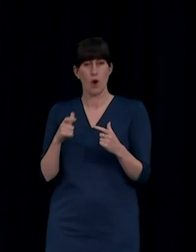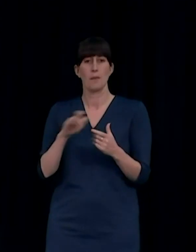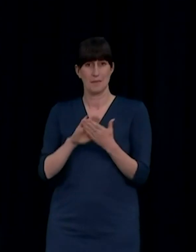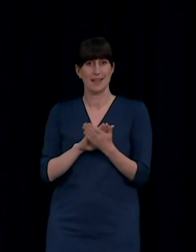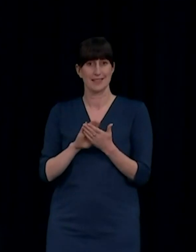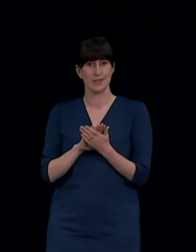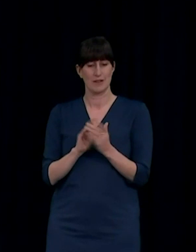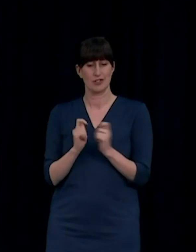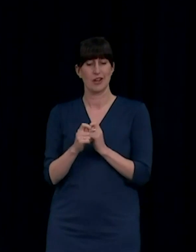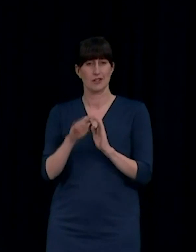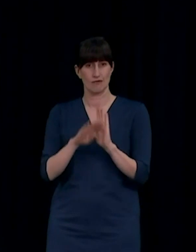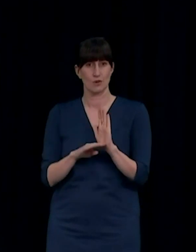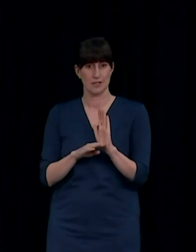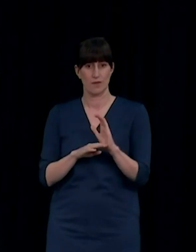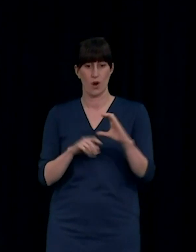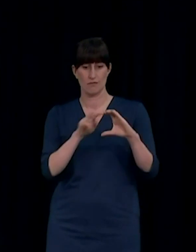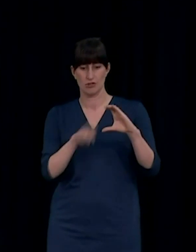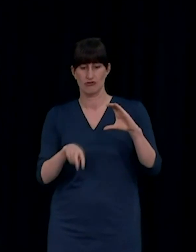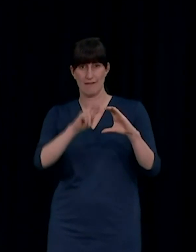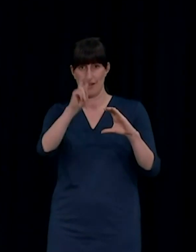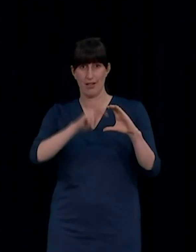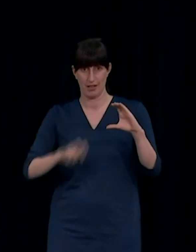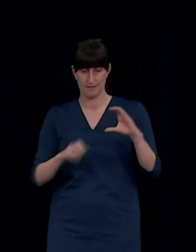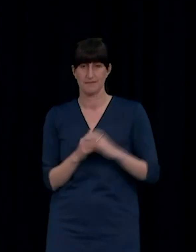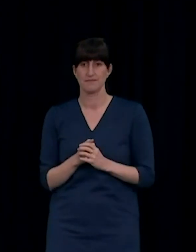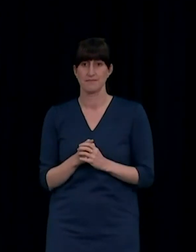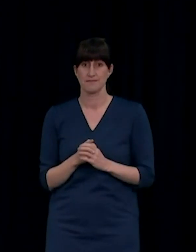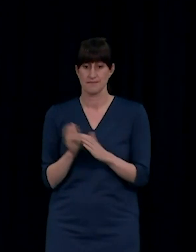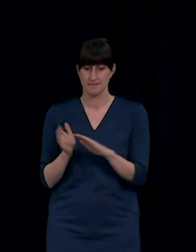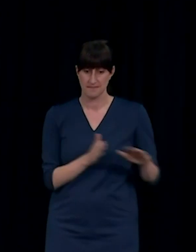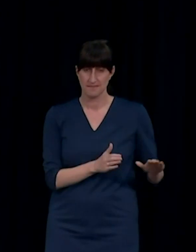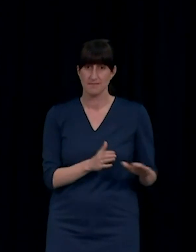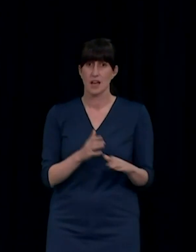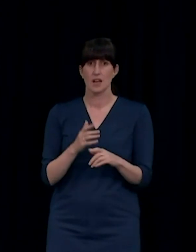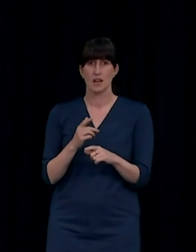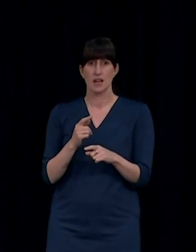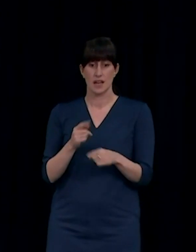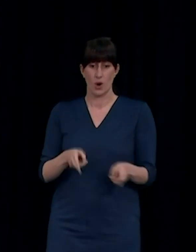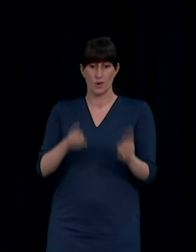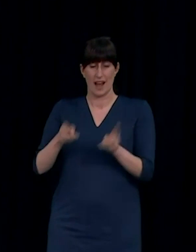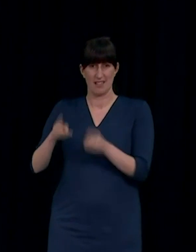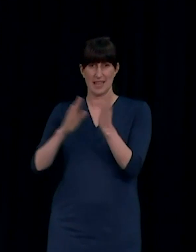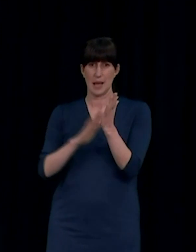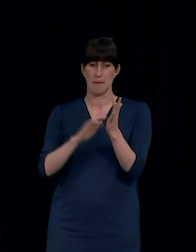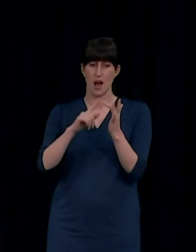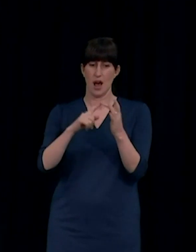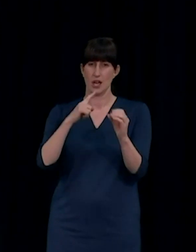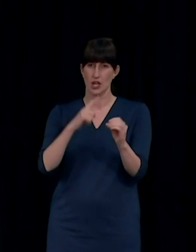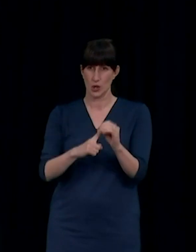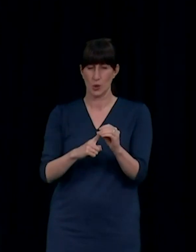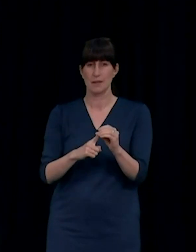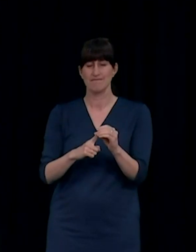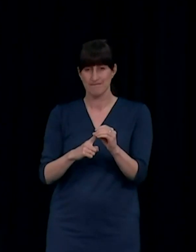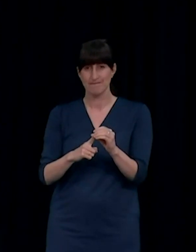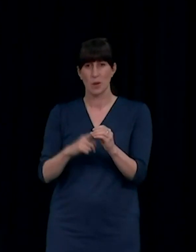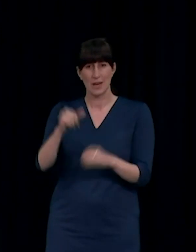pressure point in our COVID response, which we've discussed often, is MIQ. We know there are significantly more New Zealanders trying to come home, particularly